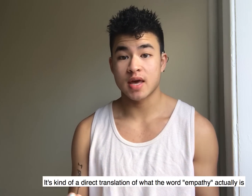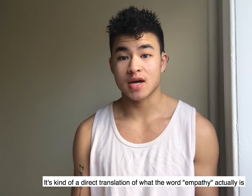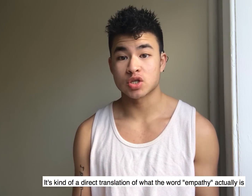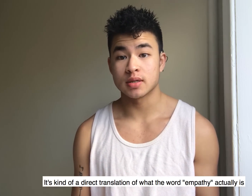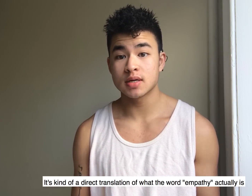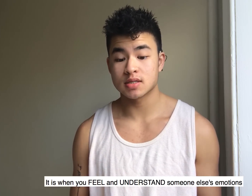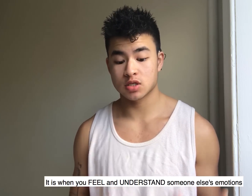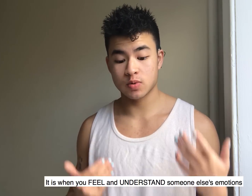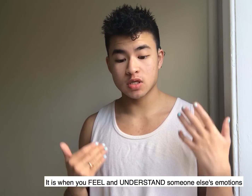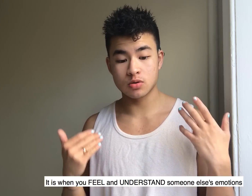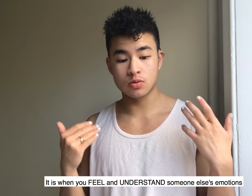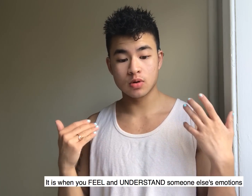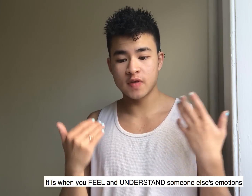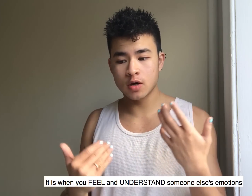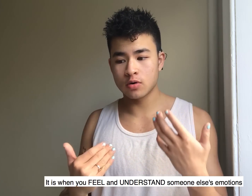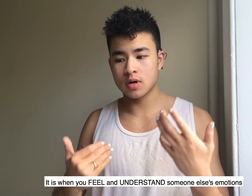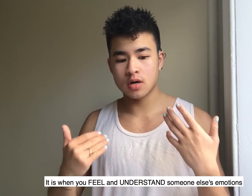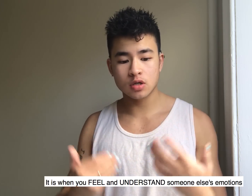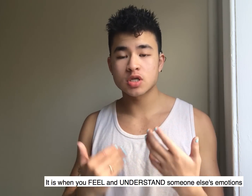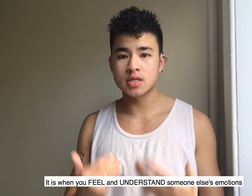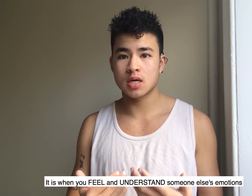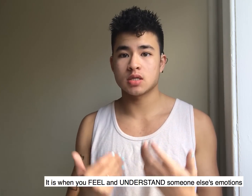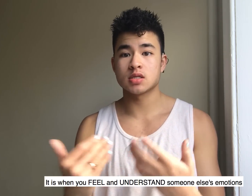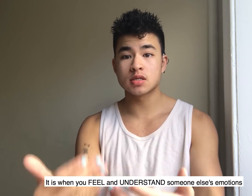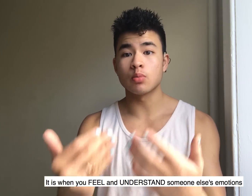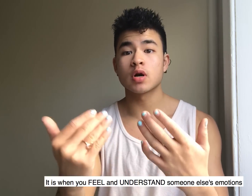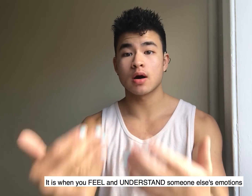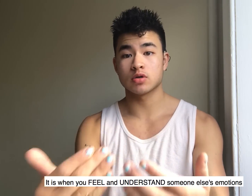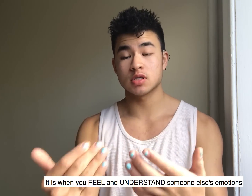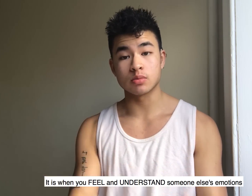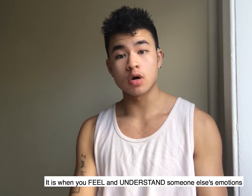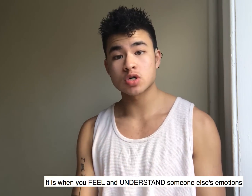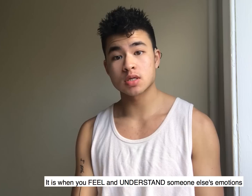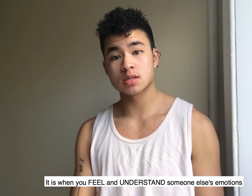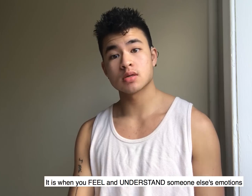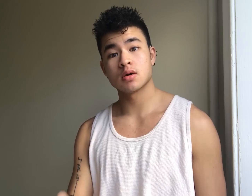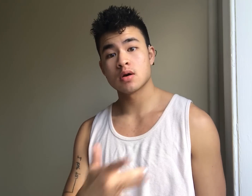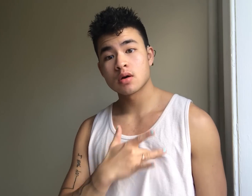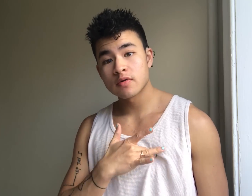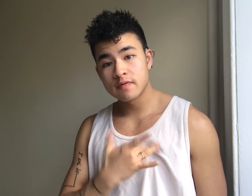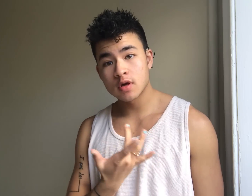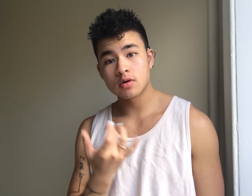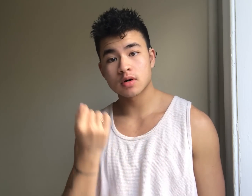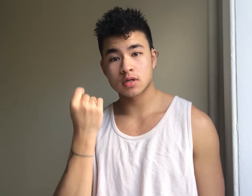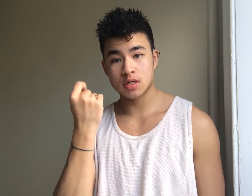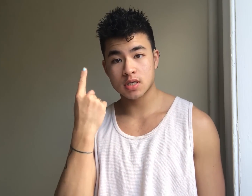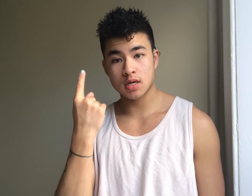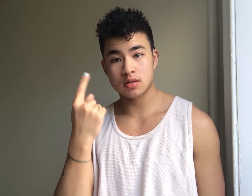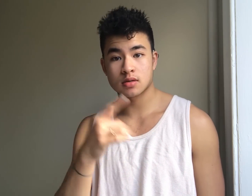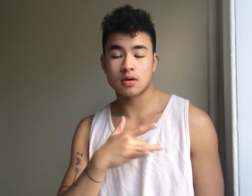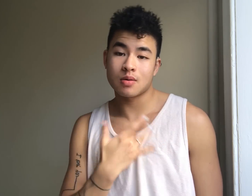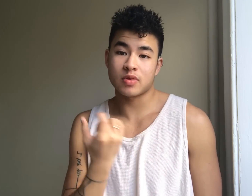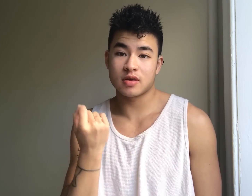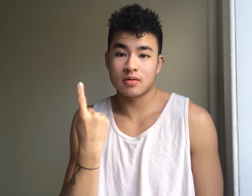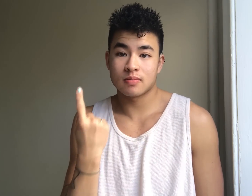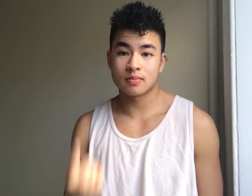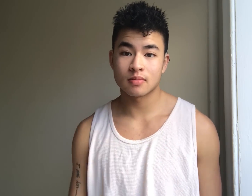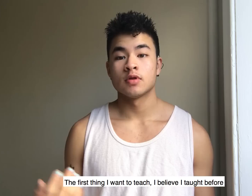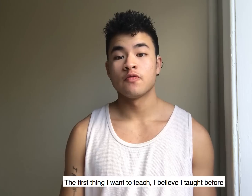actually is it's when you feel and understand someone else's emotions feel understand empathy the